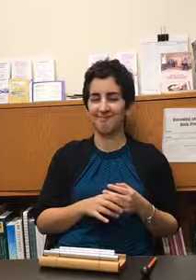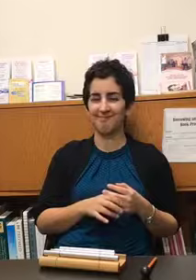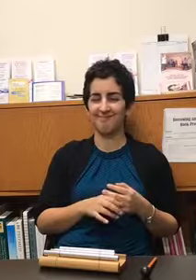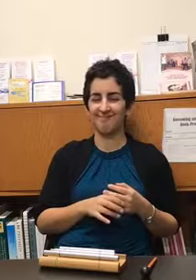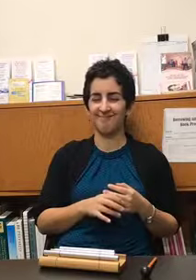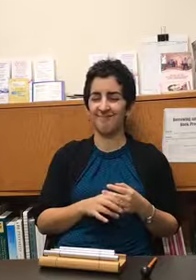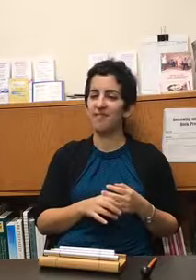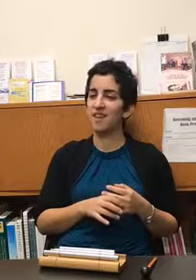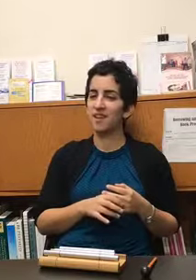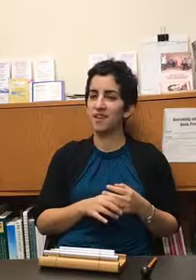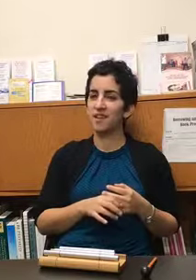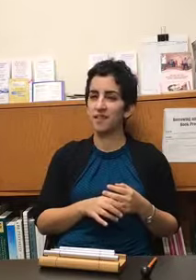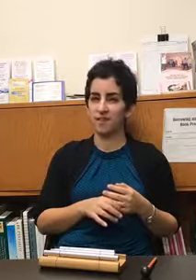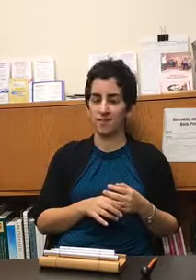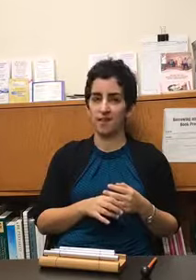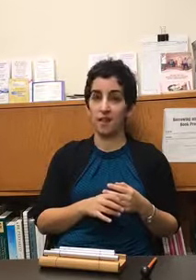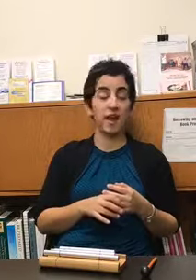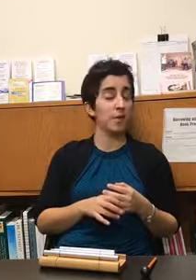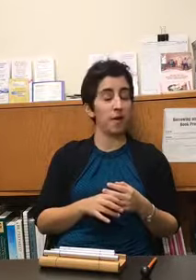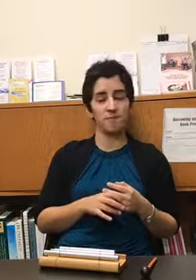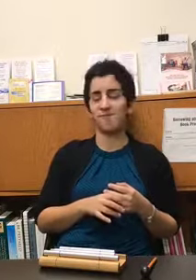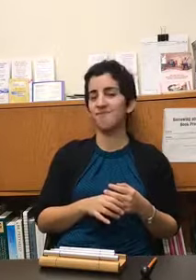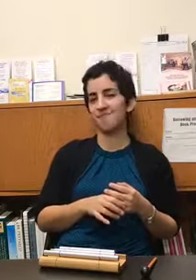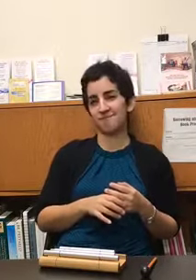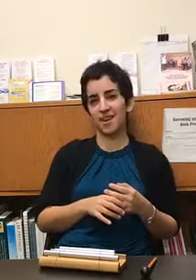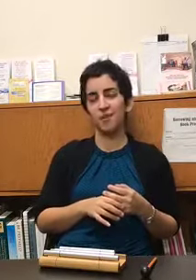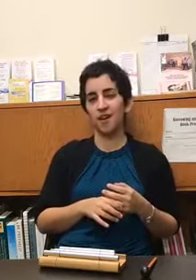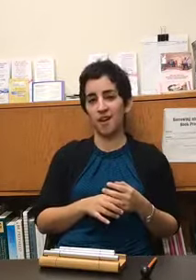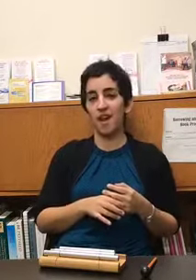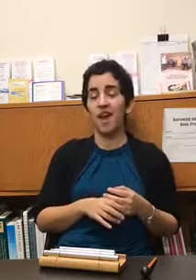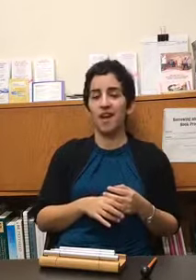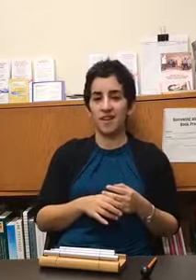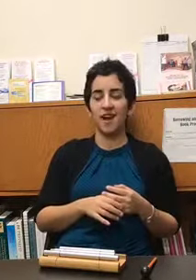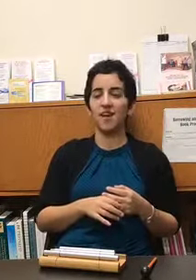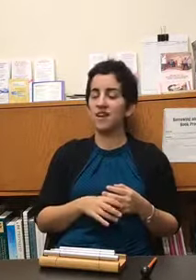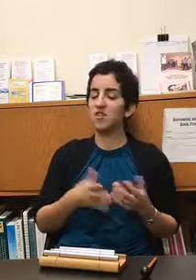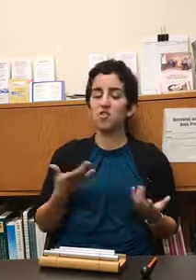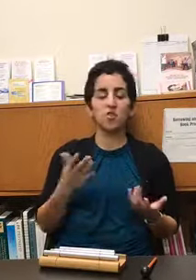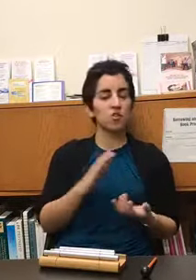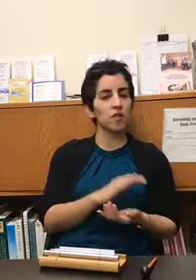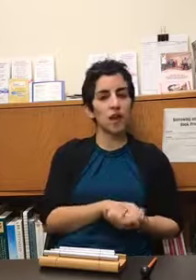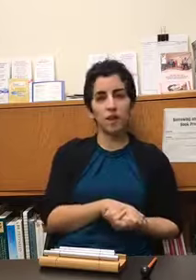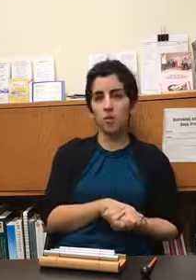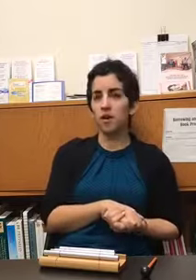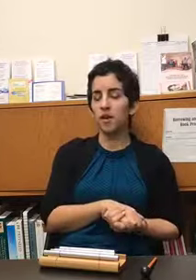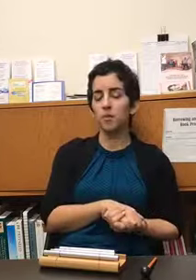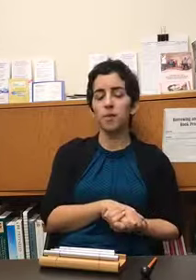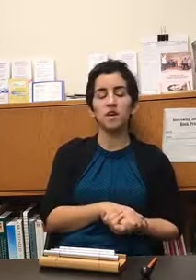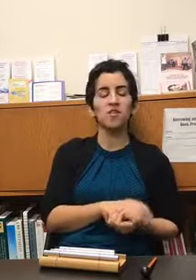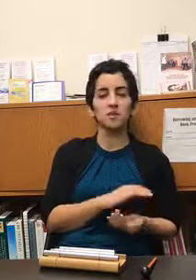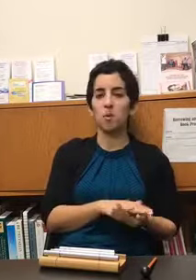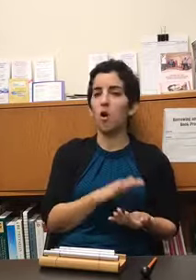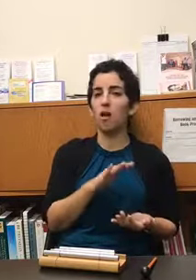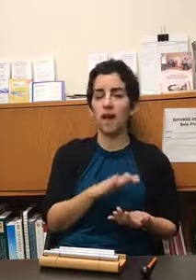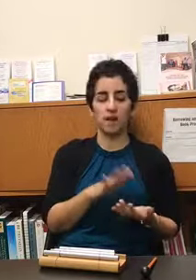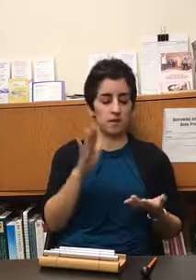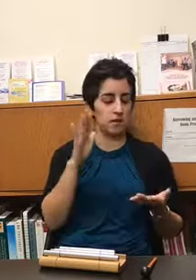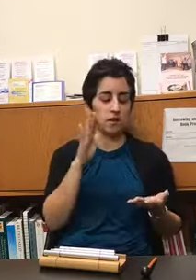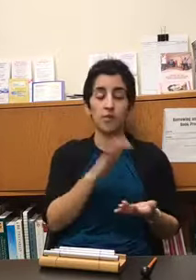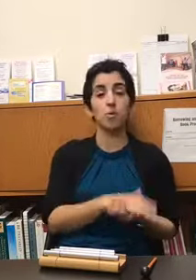great and it's something you can do anywhere anywhere anytime anywhere yeah and so you can do that anywhere it can be as small as three